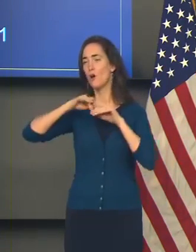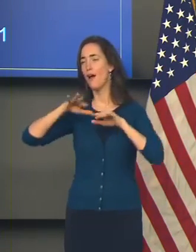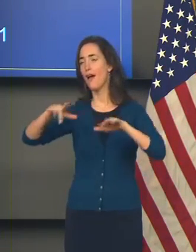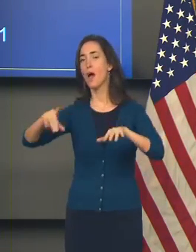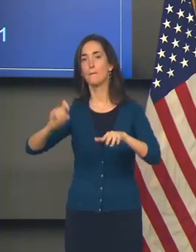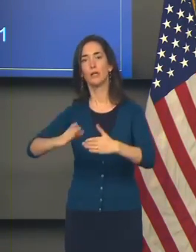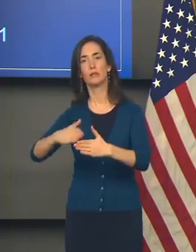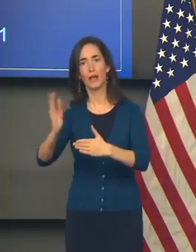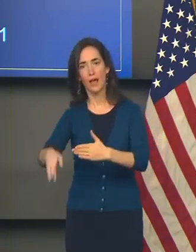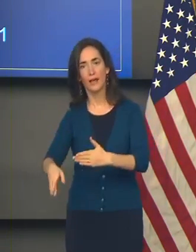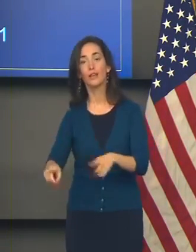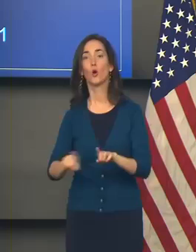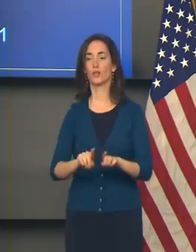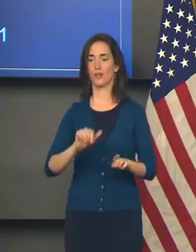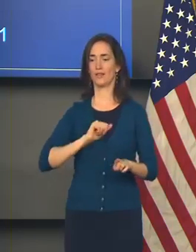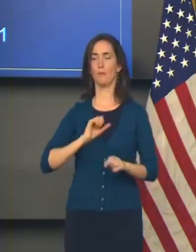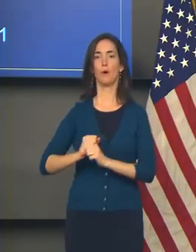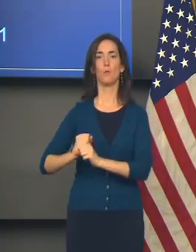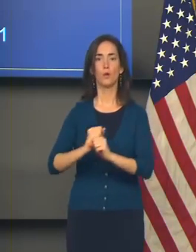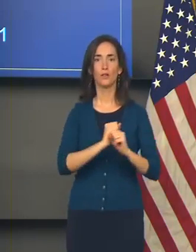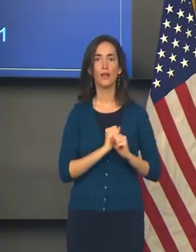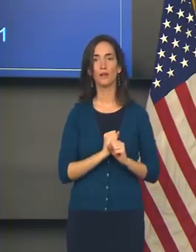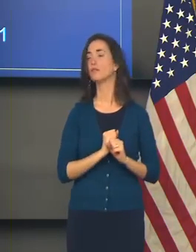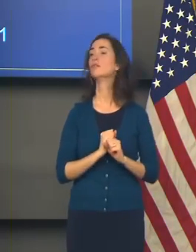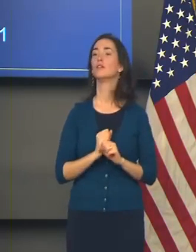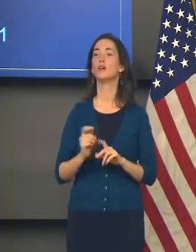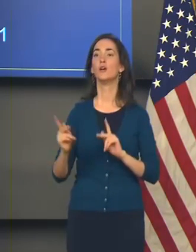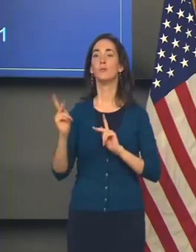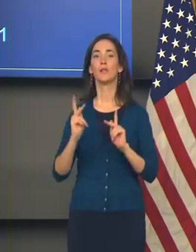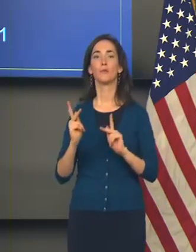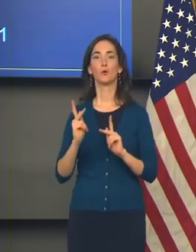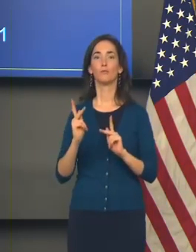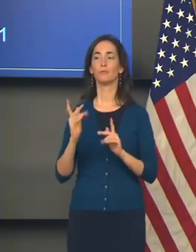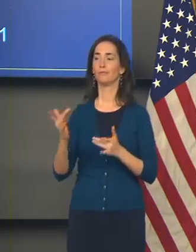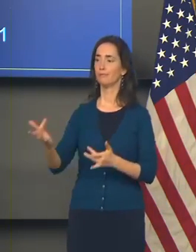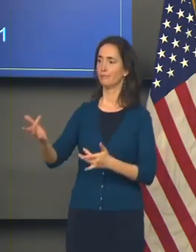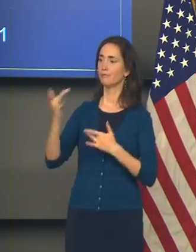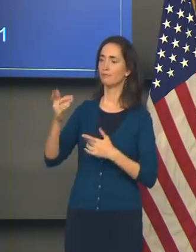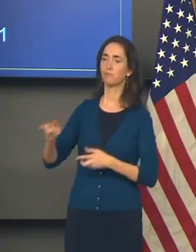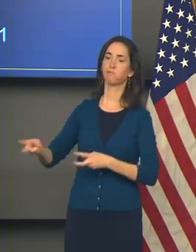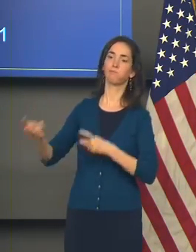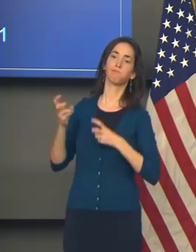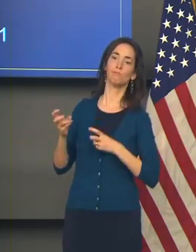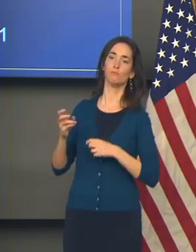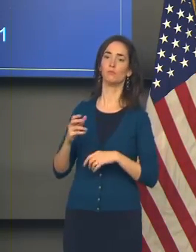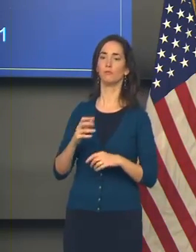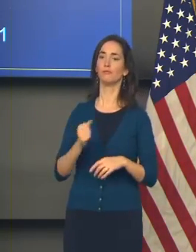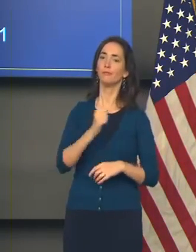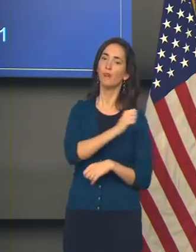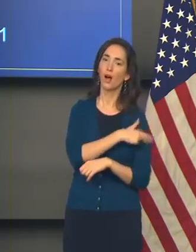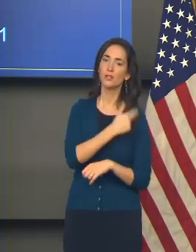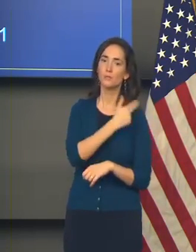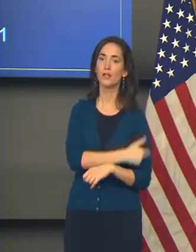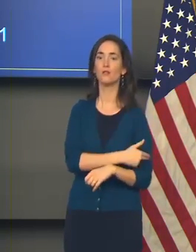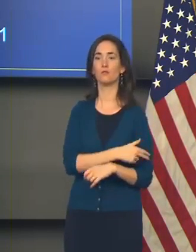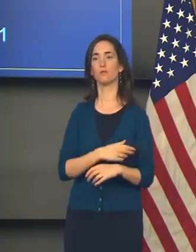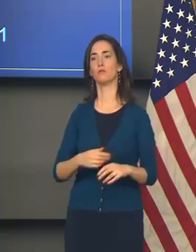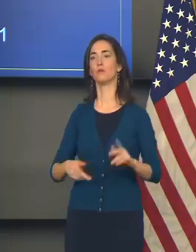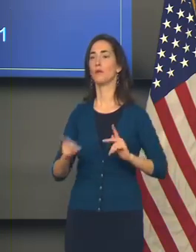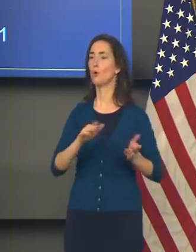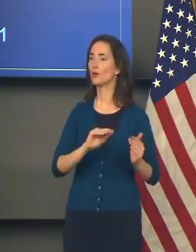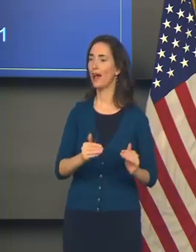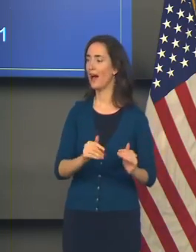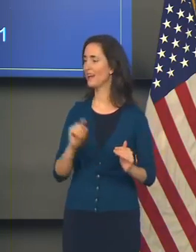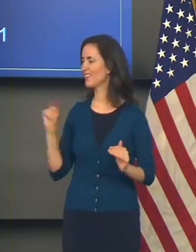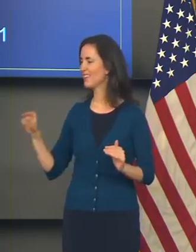limit the number of people who are going to contract the disease, go into the hospital, and the number